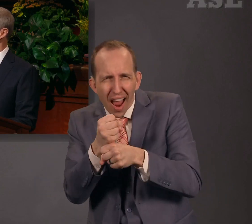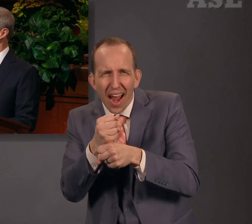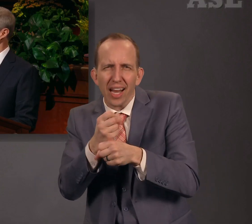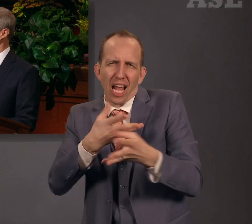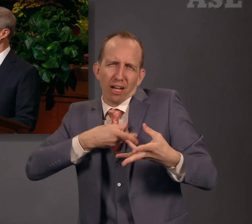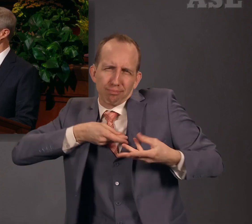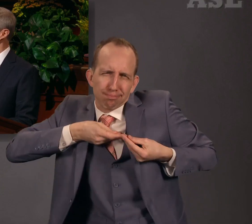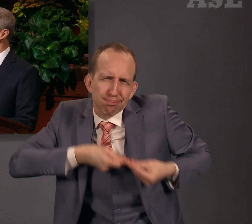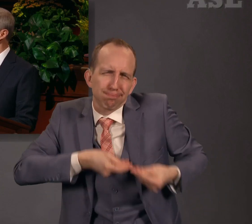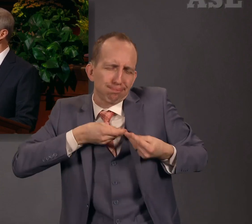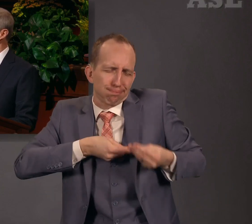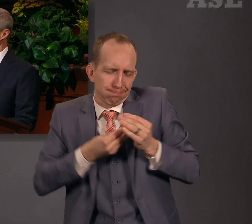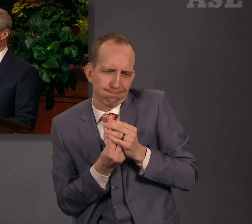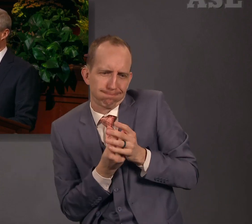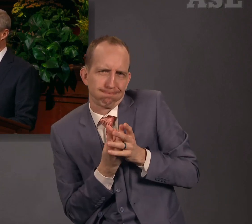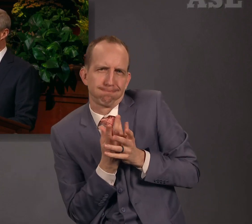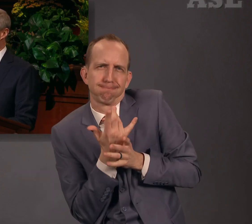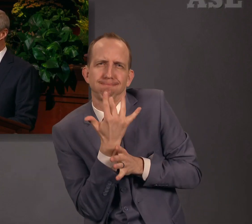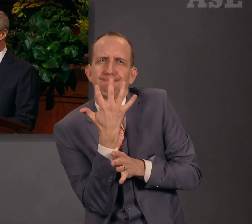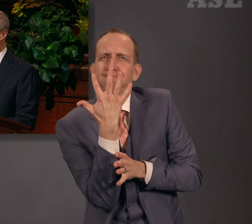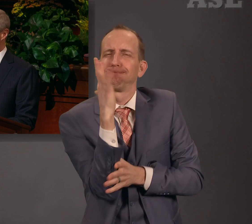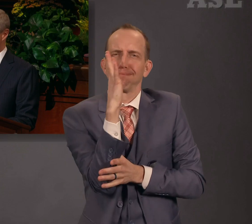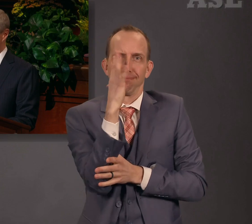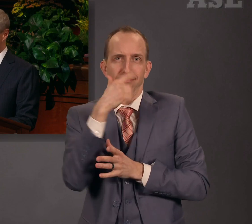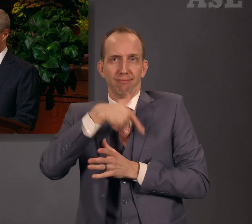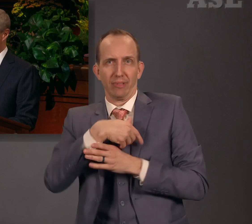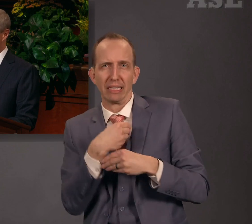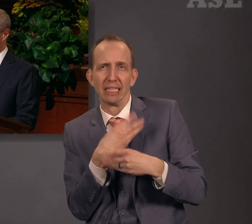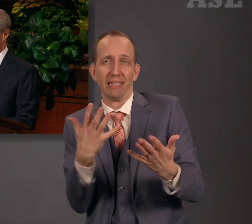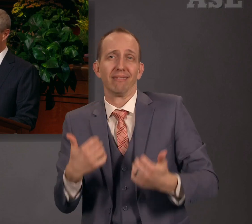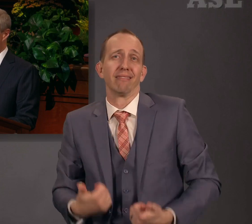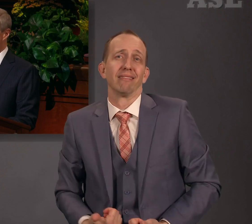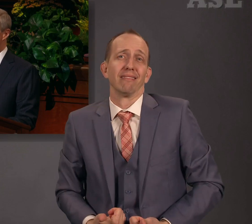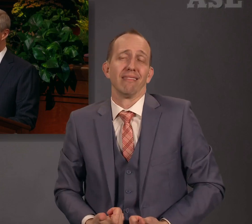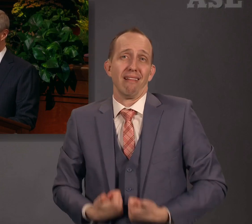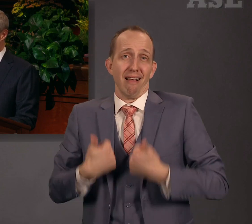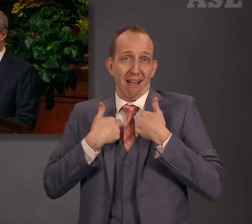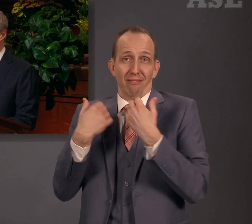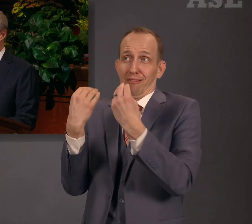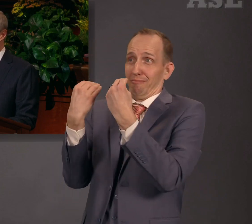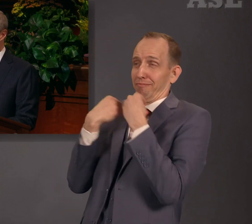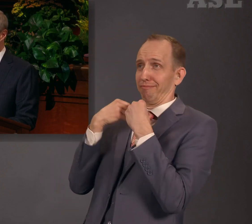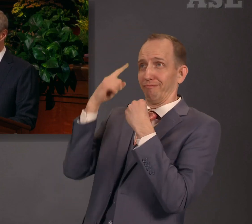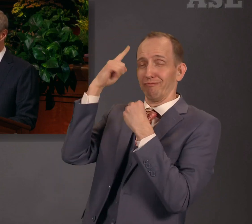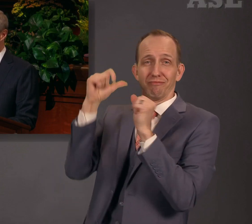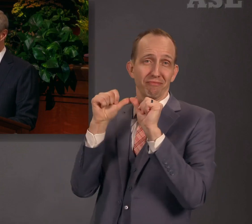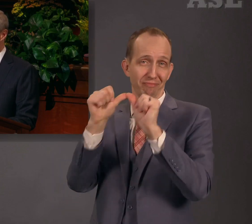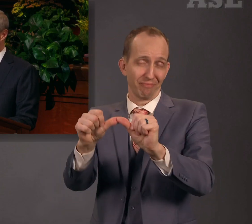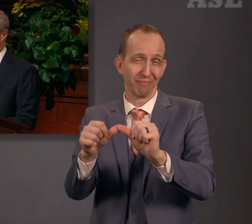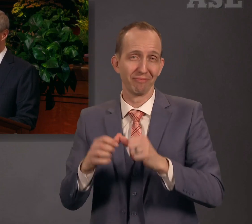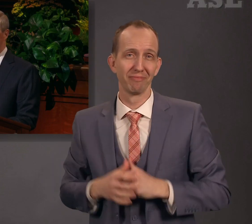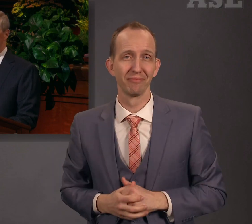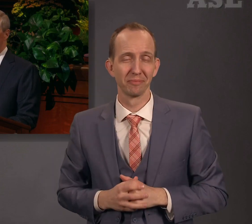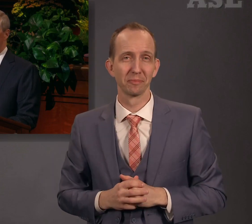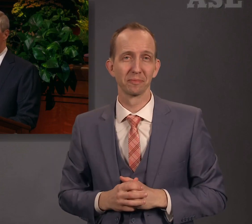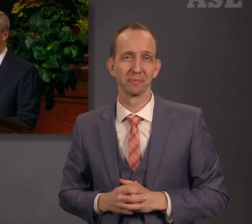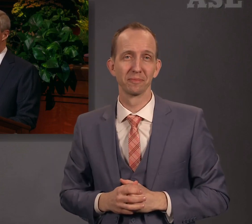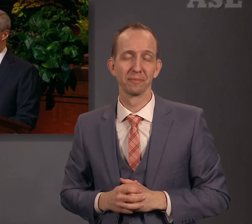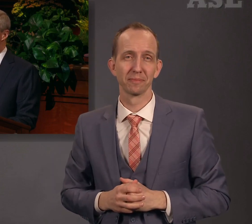become a tree springing up in us unto everlasting life. What was the